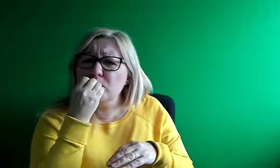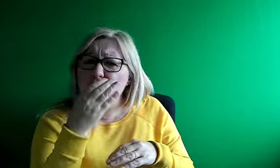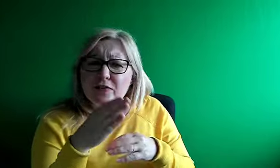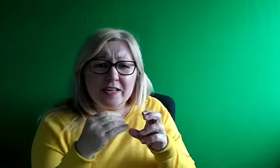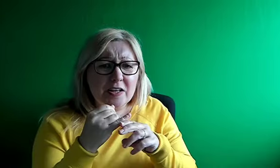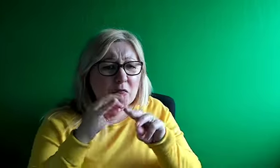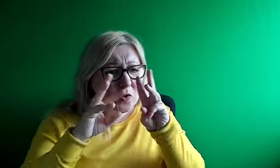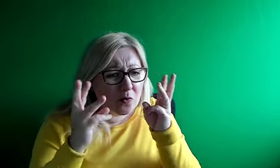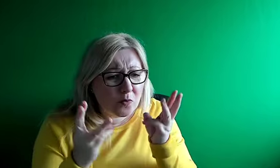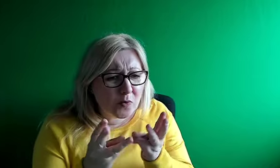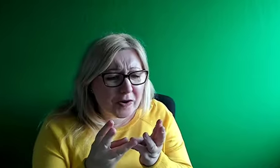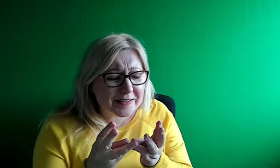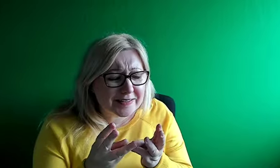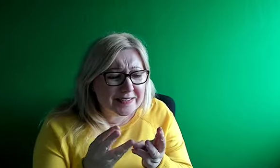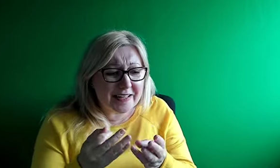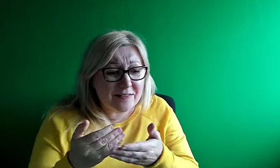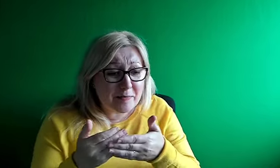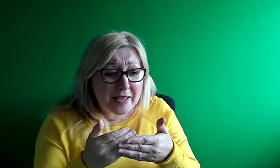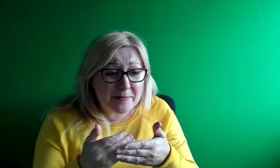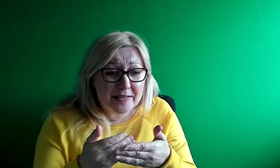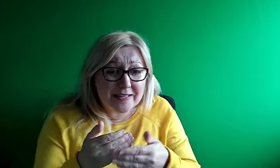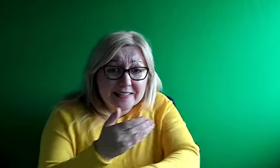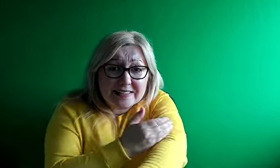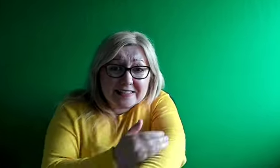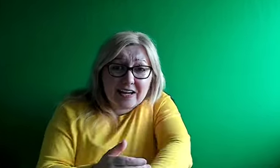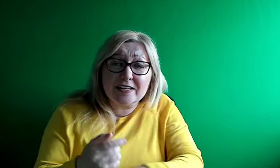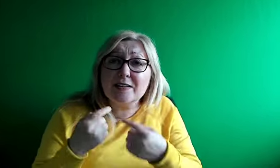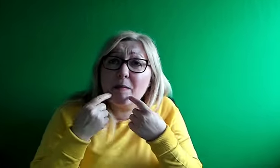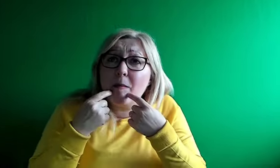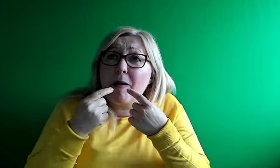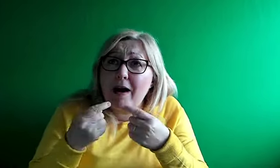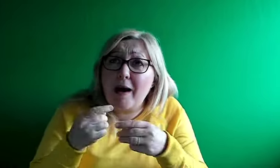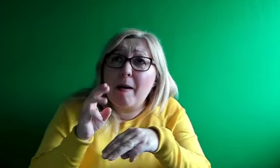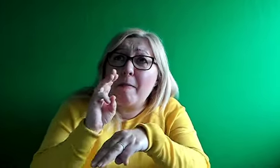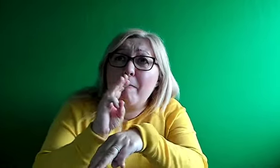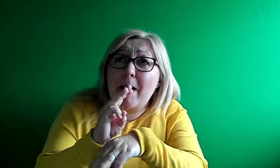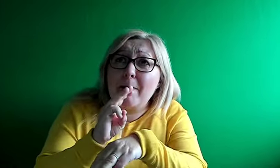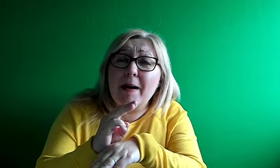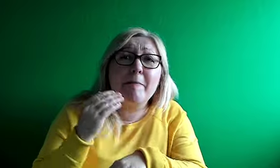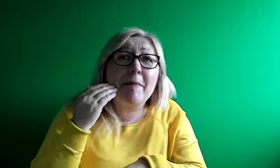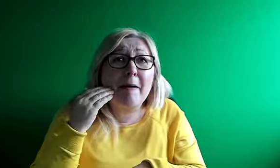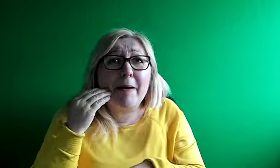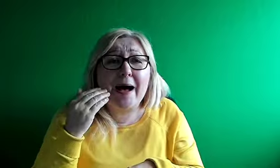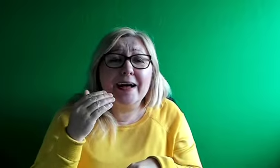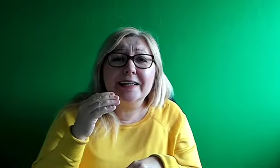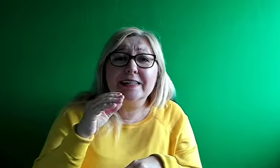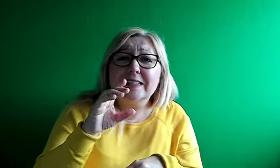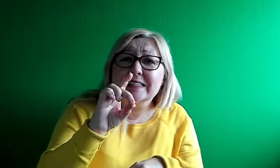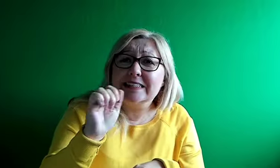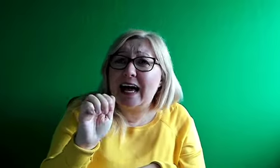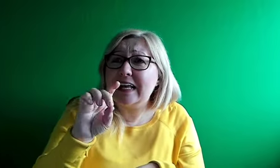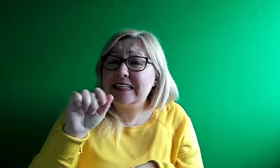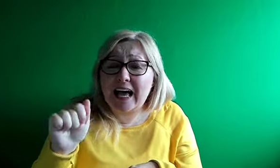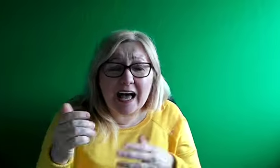gargle of a word. If a non-verbal child, who will never be verbal, is deaf,